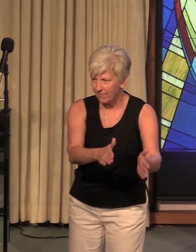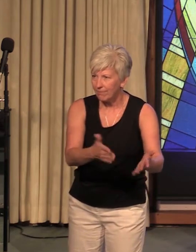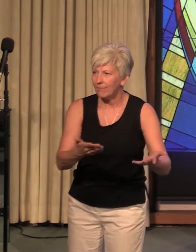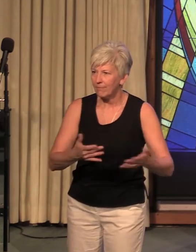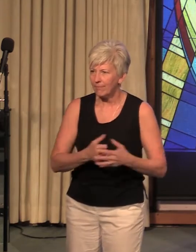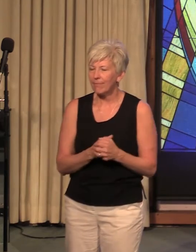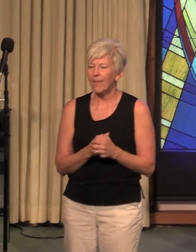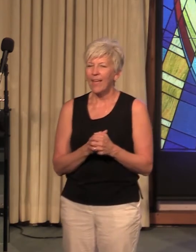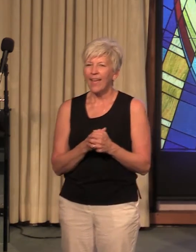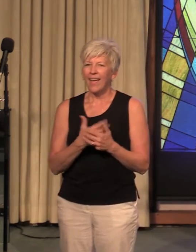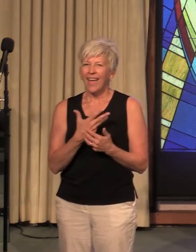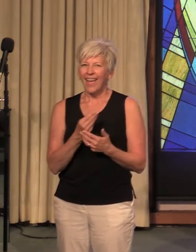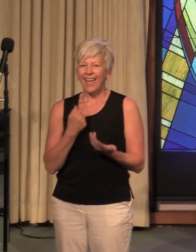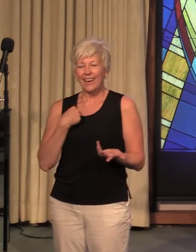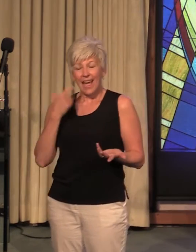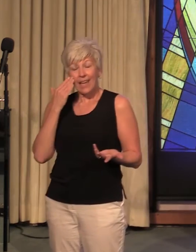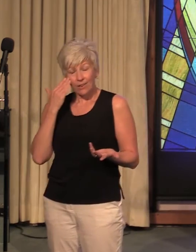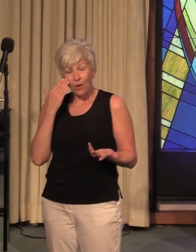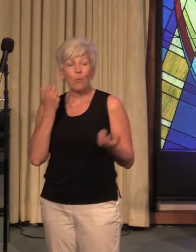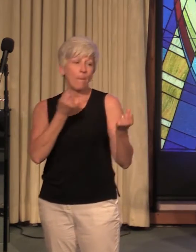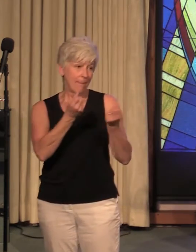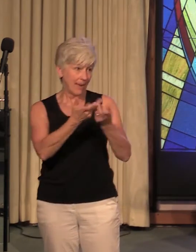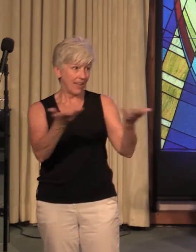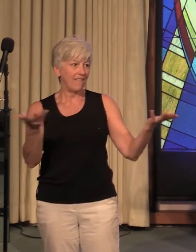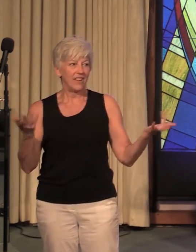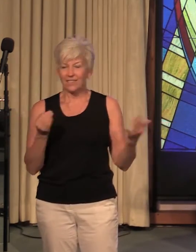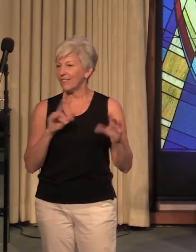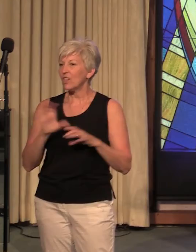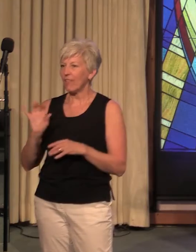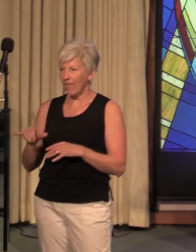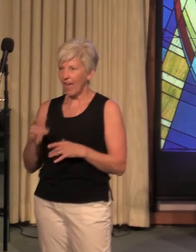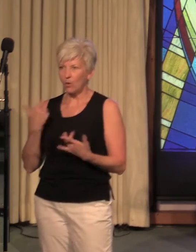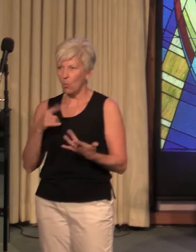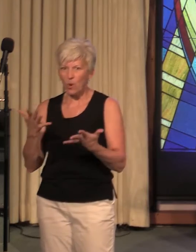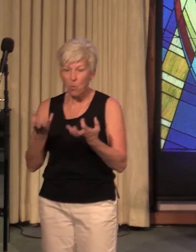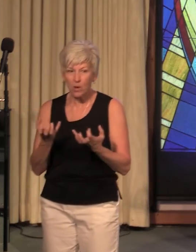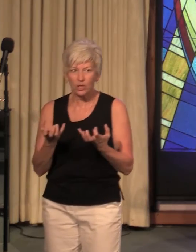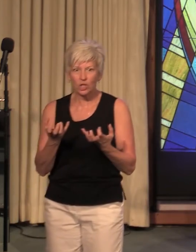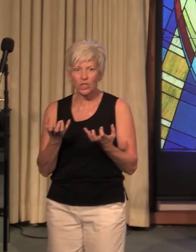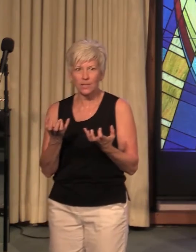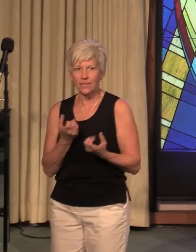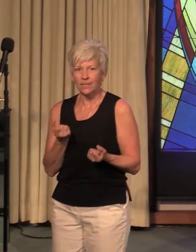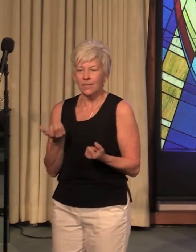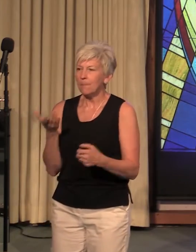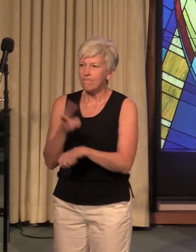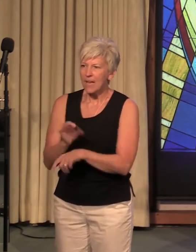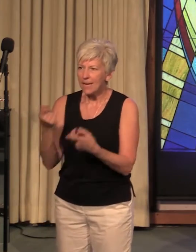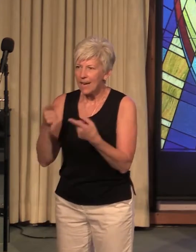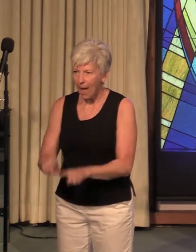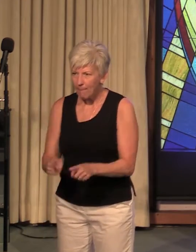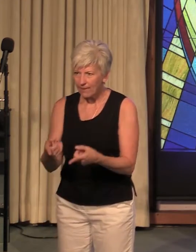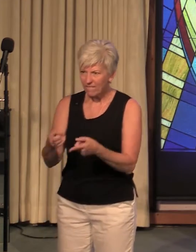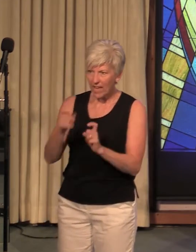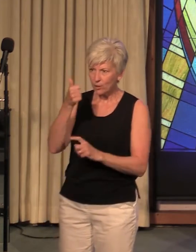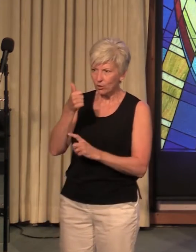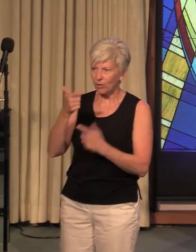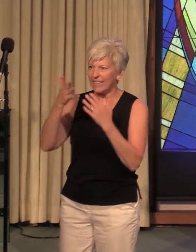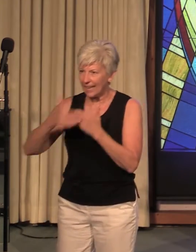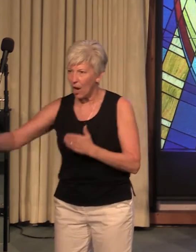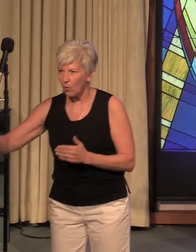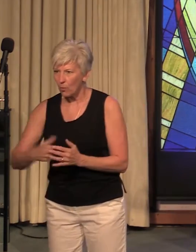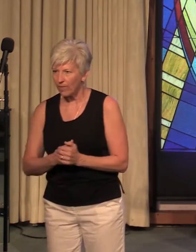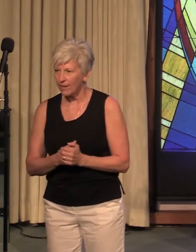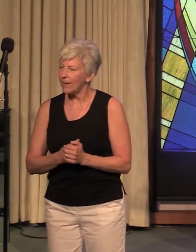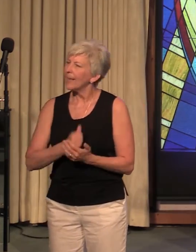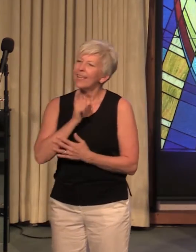and I know that many of us have done that we want to just make it happen faster and get on with it instead of